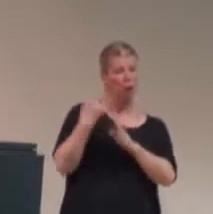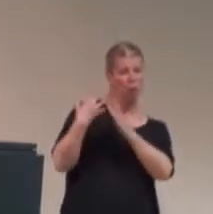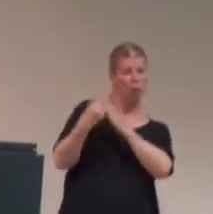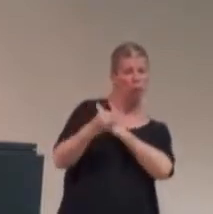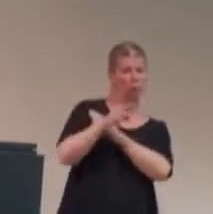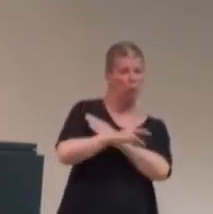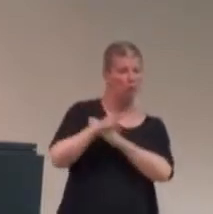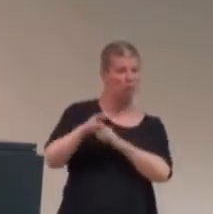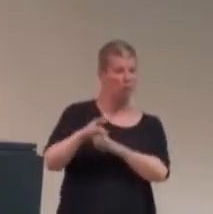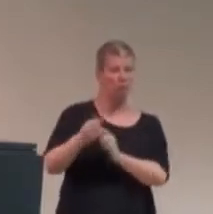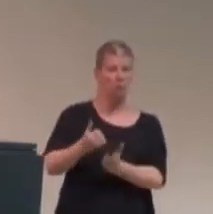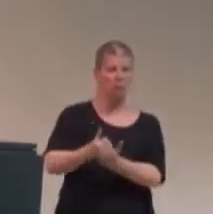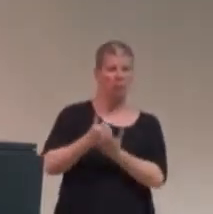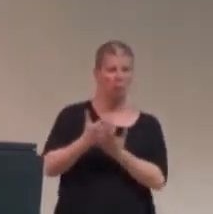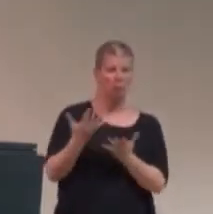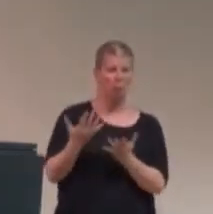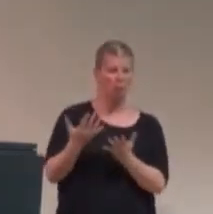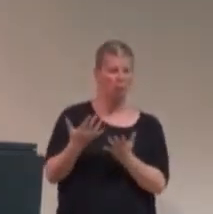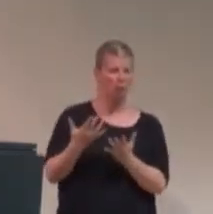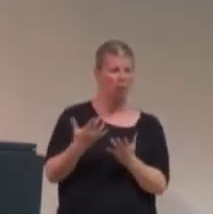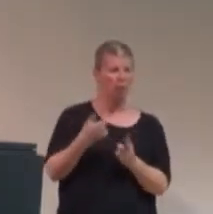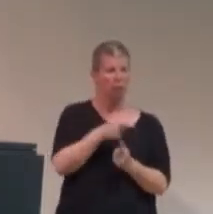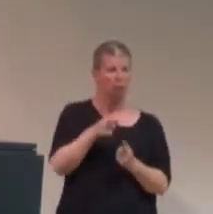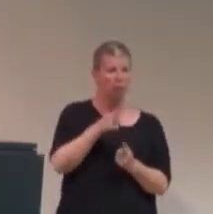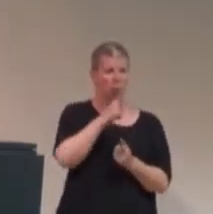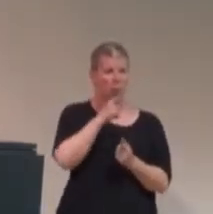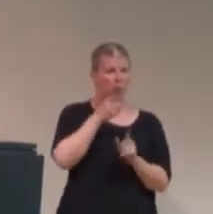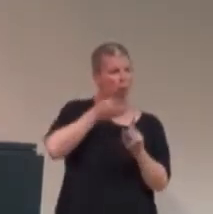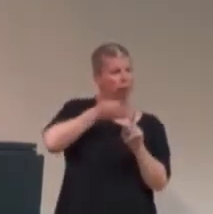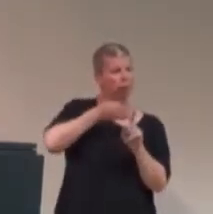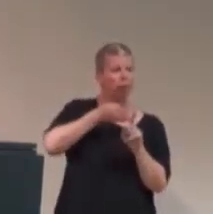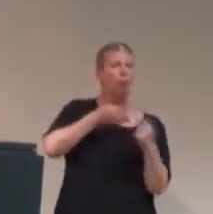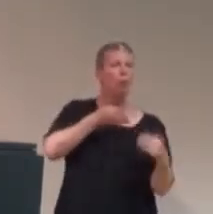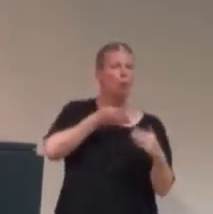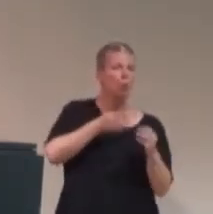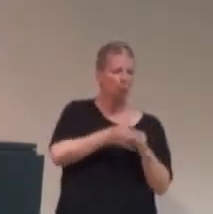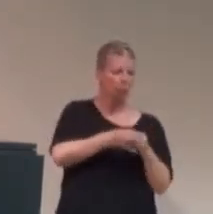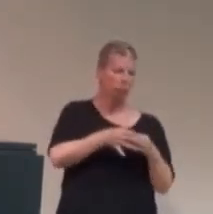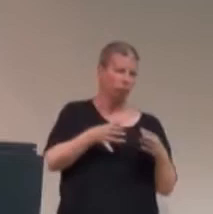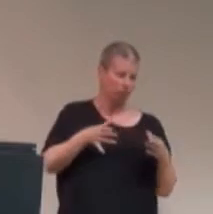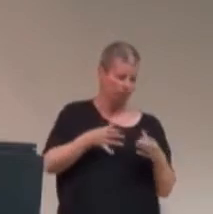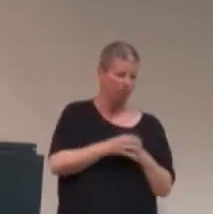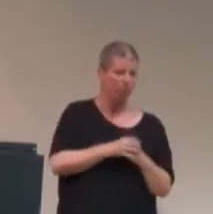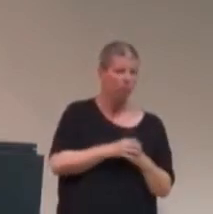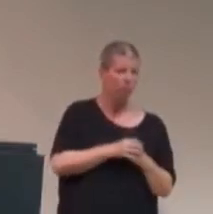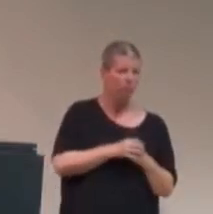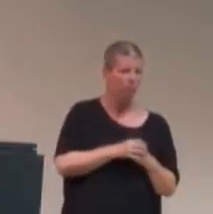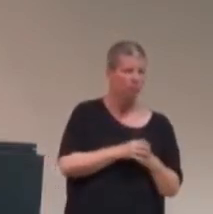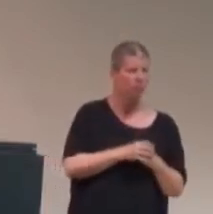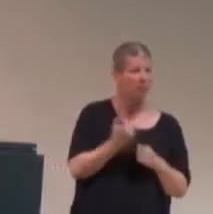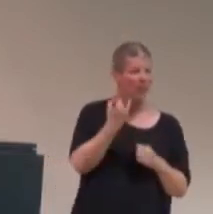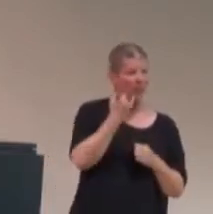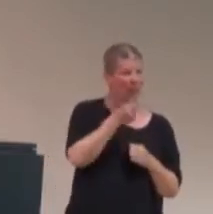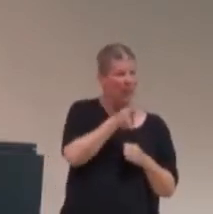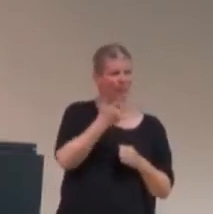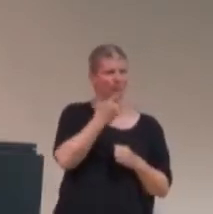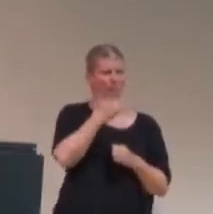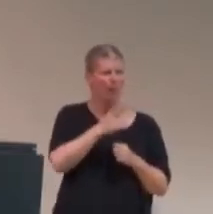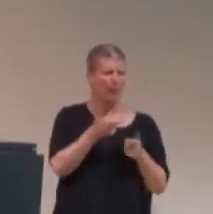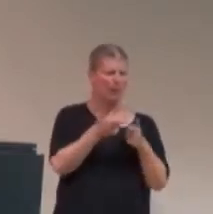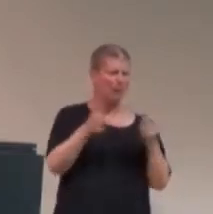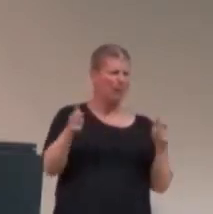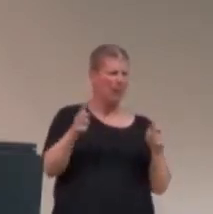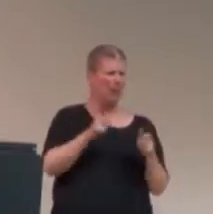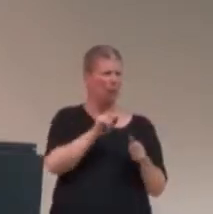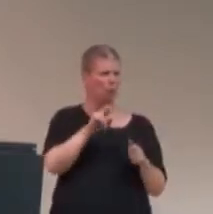really helps build your audience. If you can be lucky enough to get a major news group, such